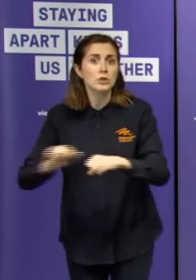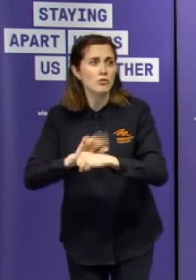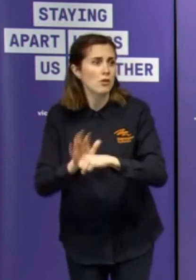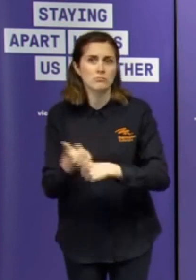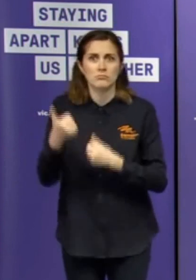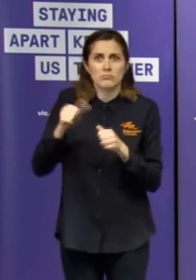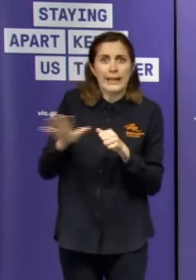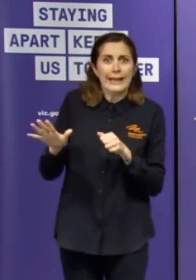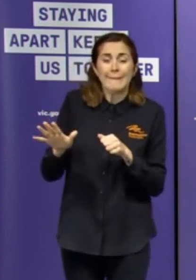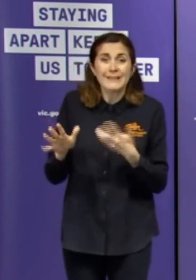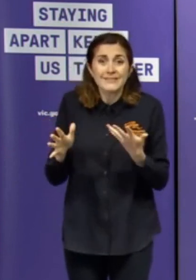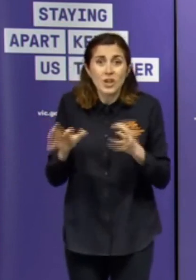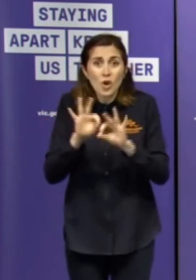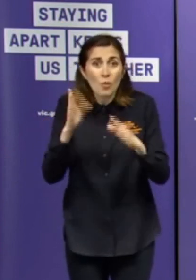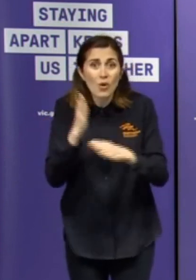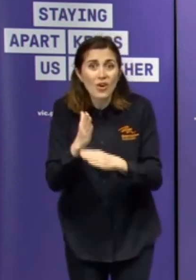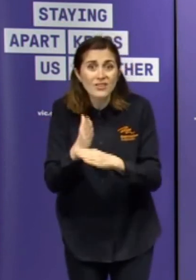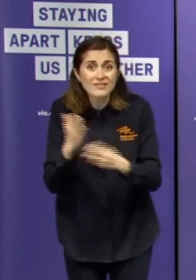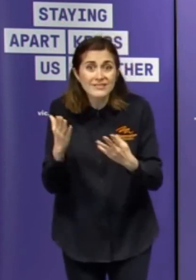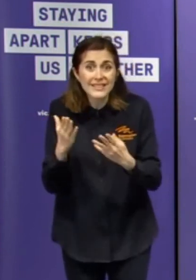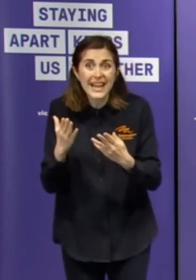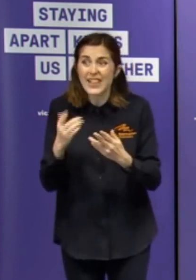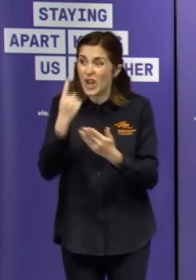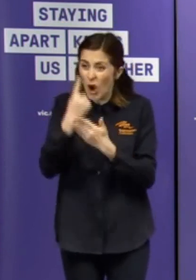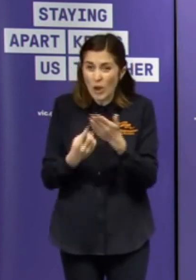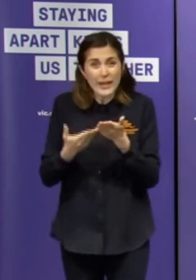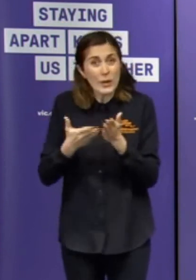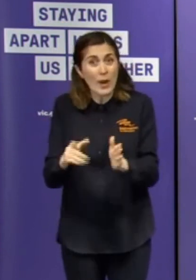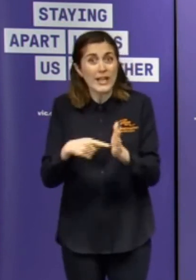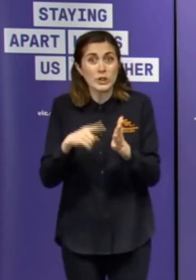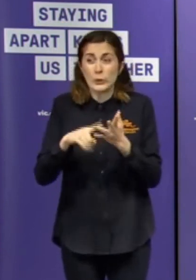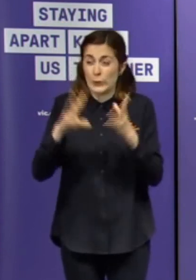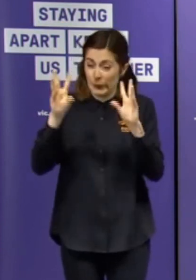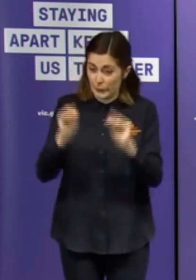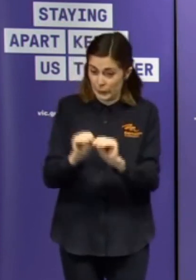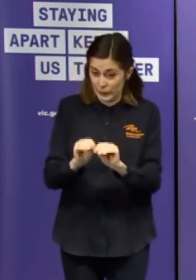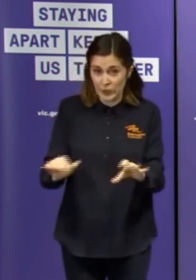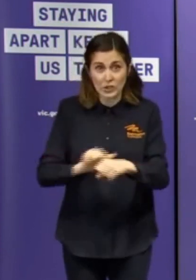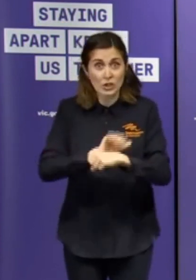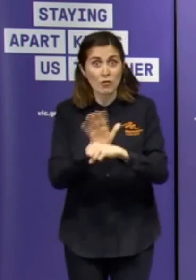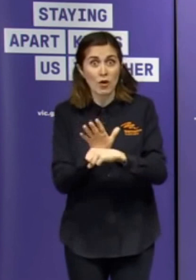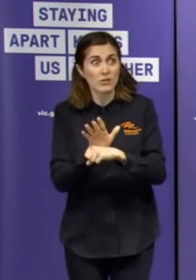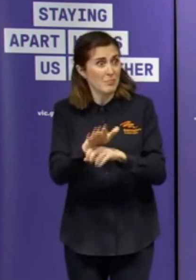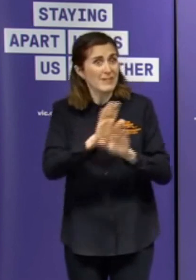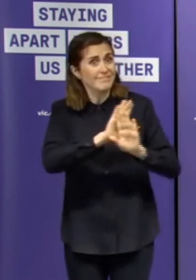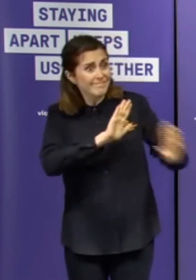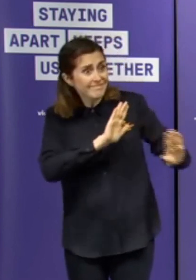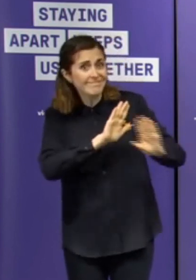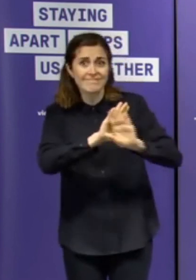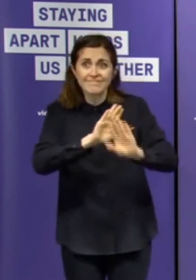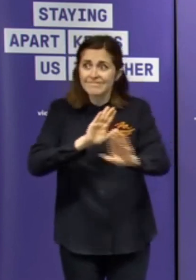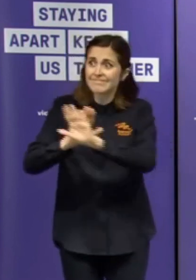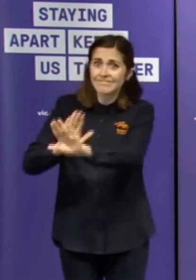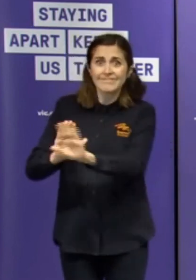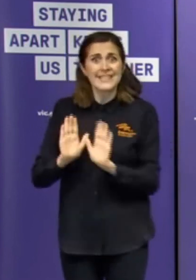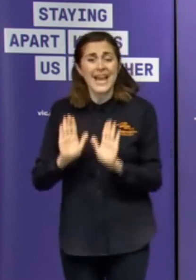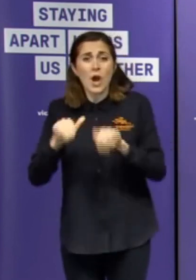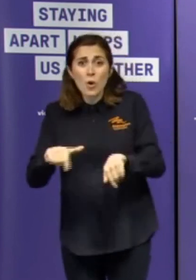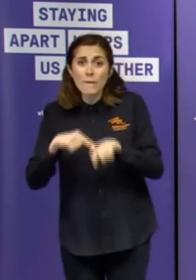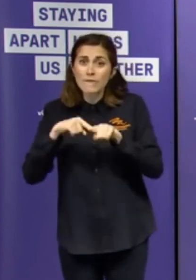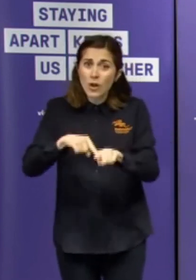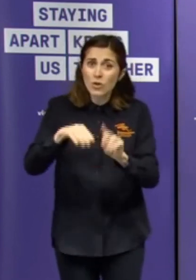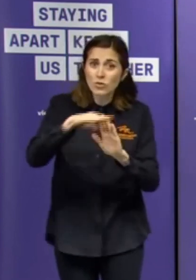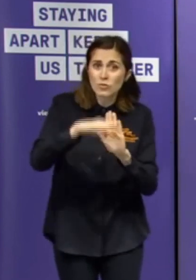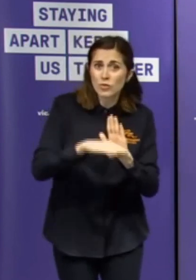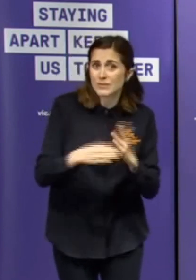legal action doesn't work against it either. People are free to go and do as they see fit. That's an independent process. We've just got to stay the course, get these numbers down.